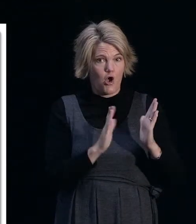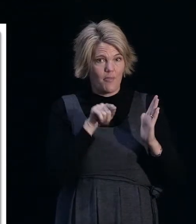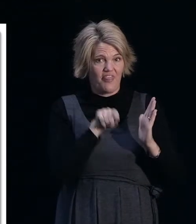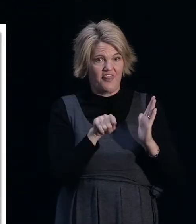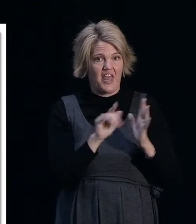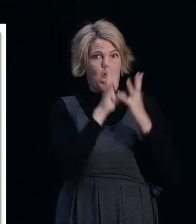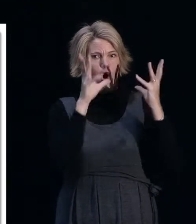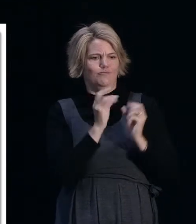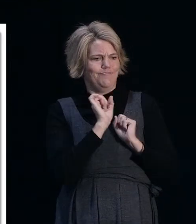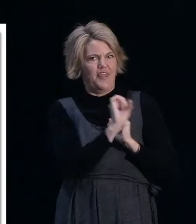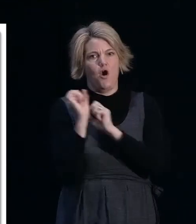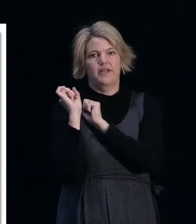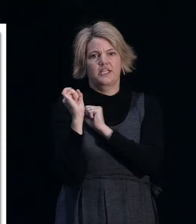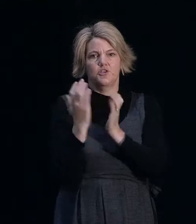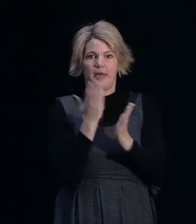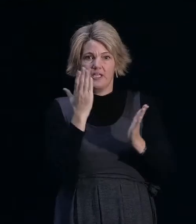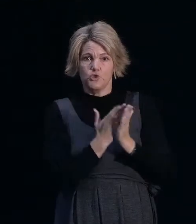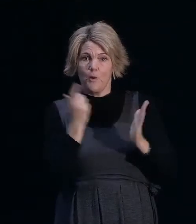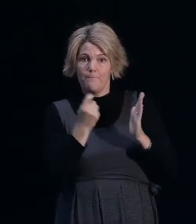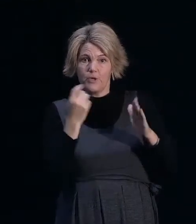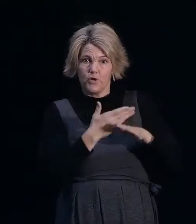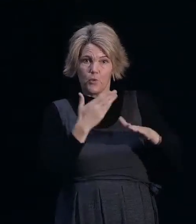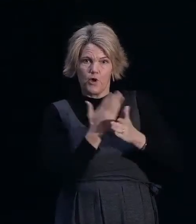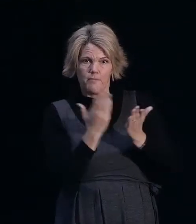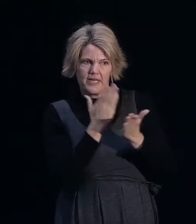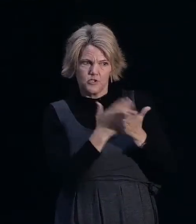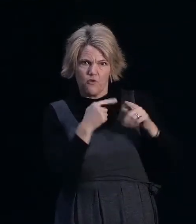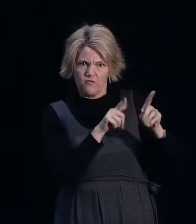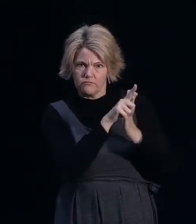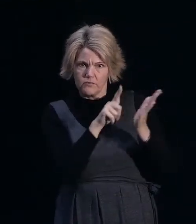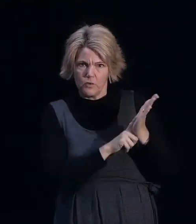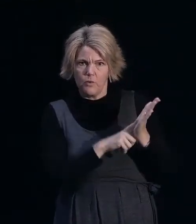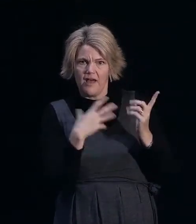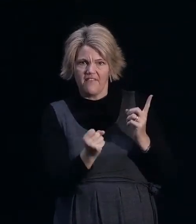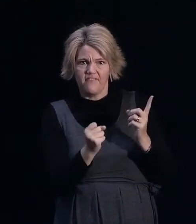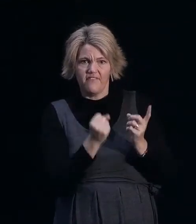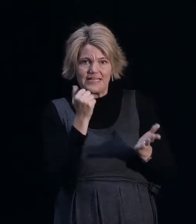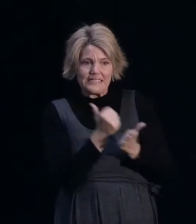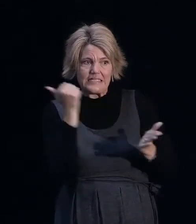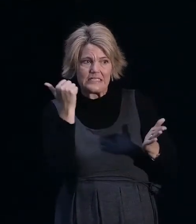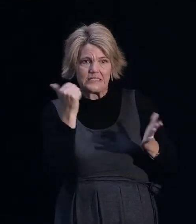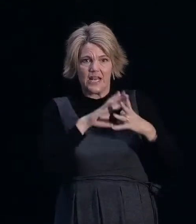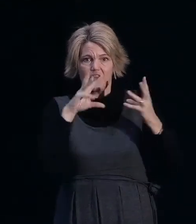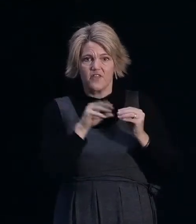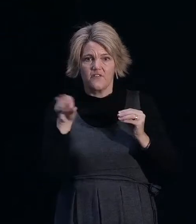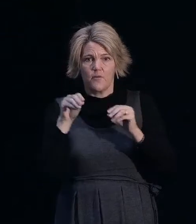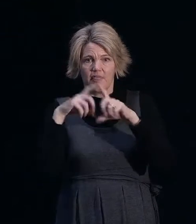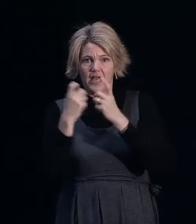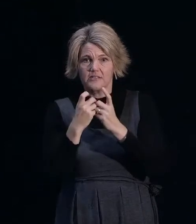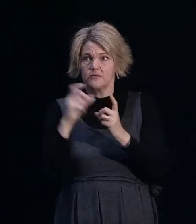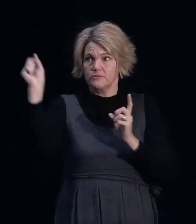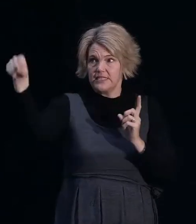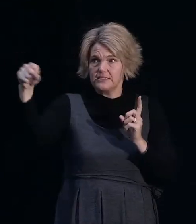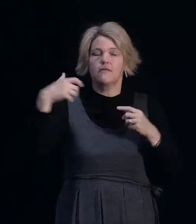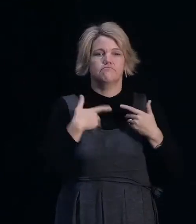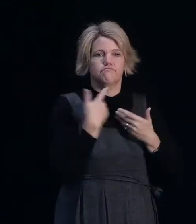obligation to ensure that any building work that they do is done lawfully, that there's the necessary consents obtained, and